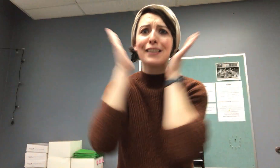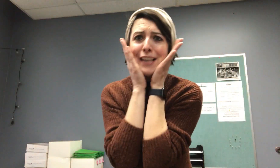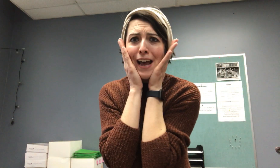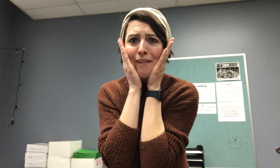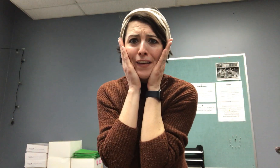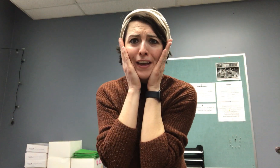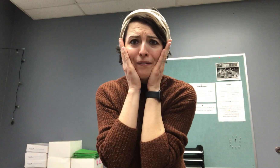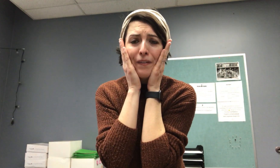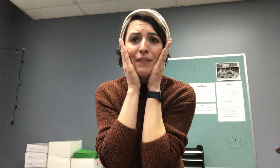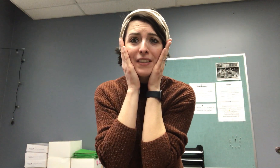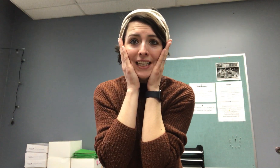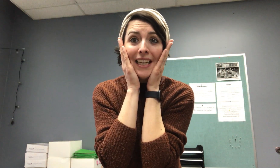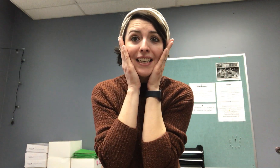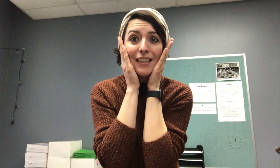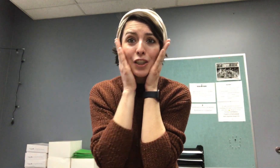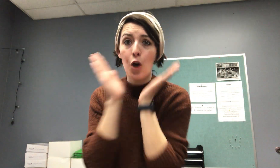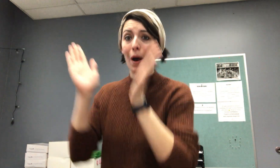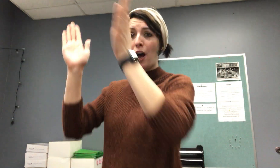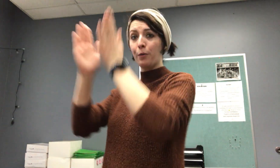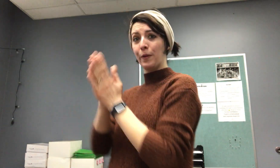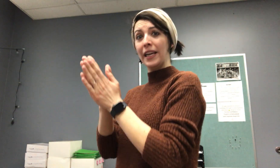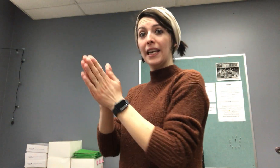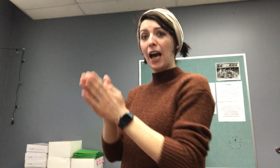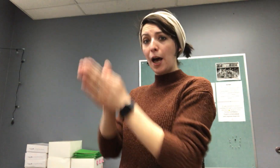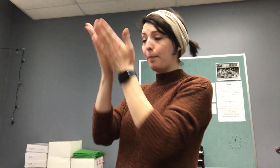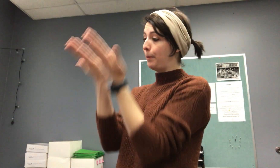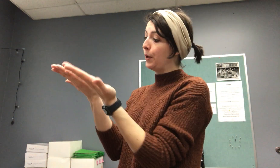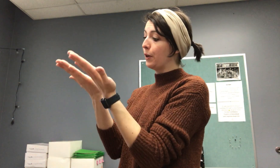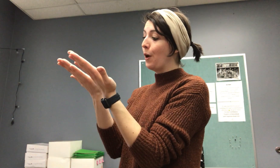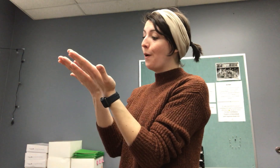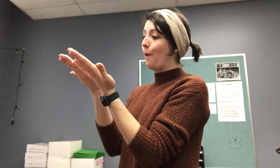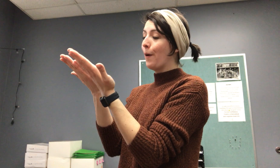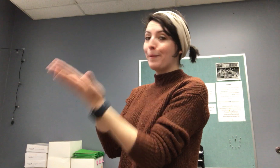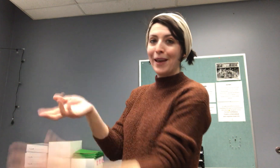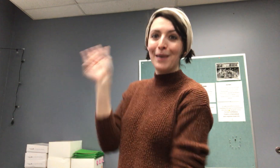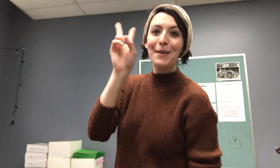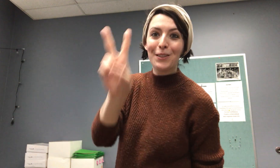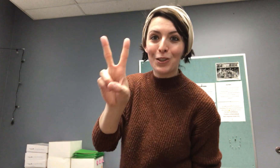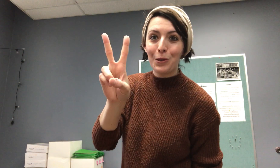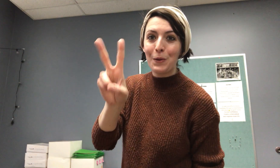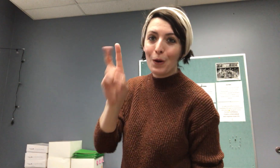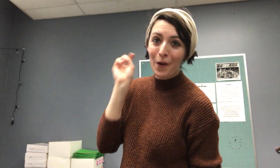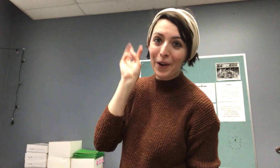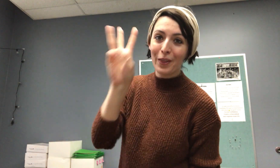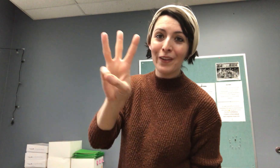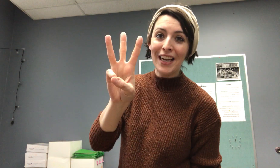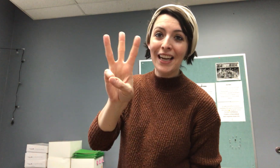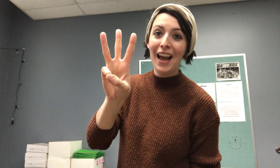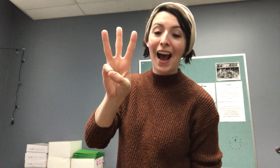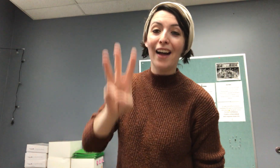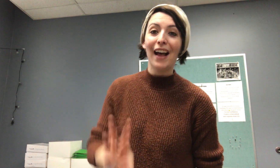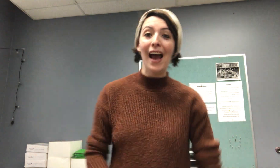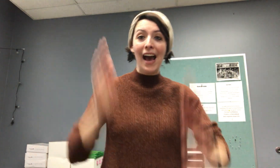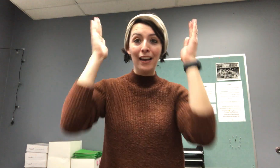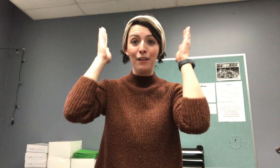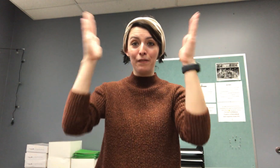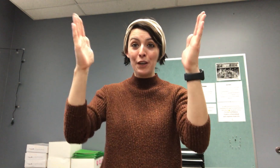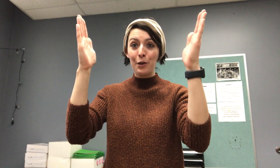7 15. And so I'll read a book or maybe two or three. I'll add a few